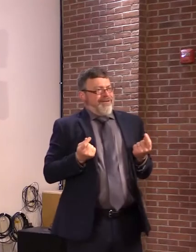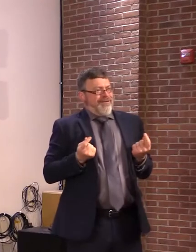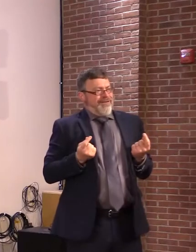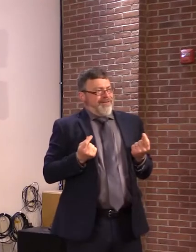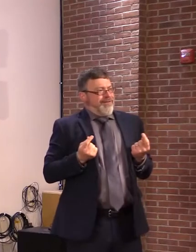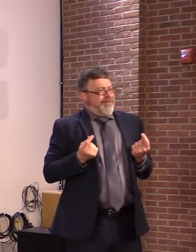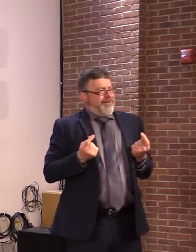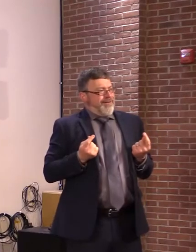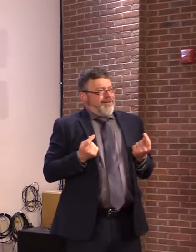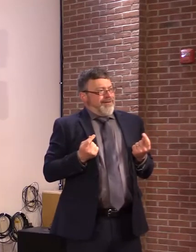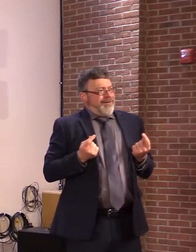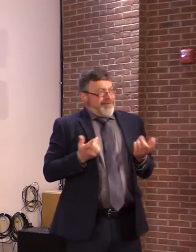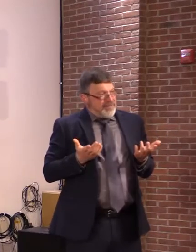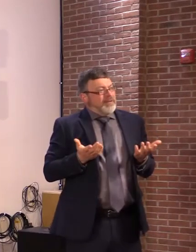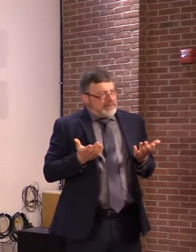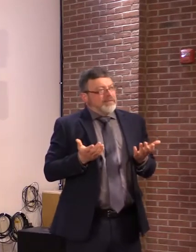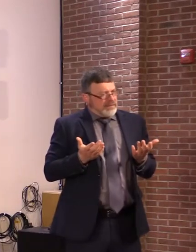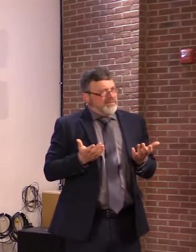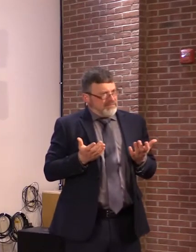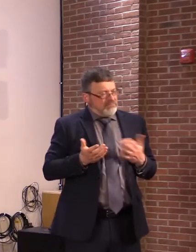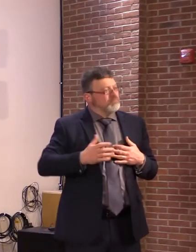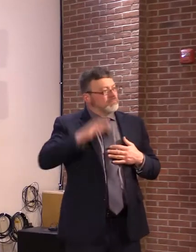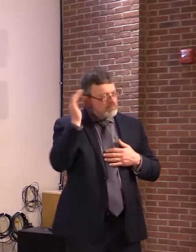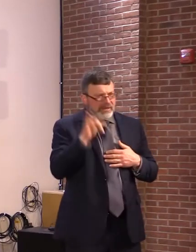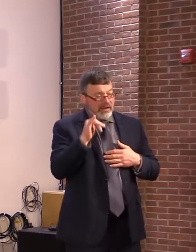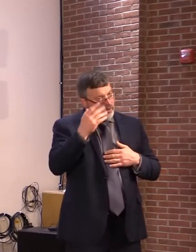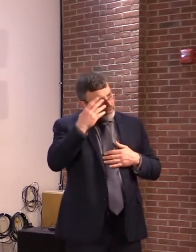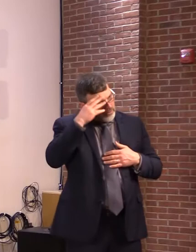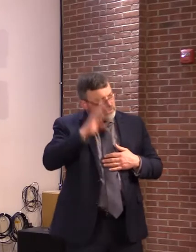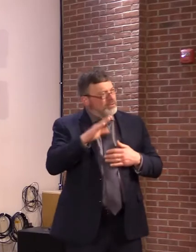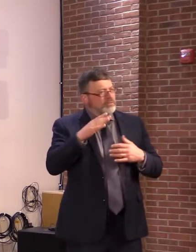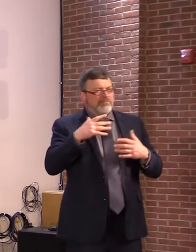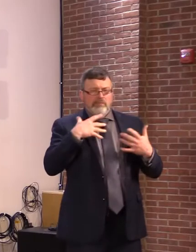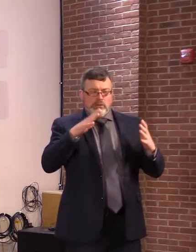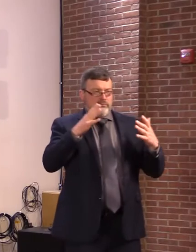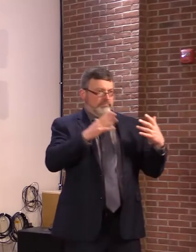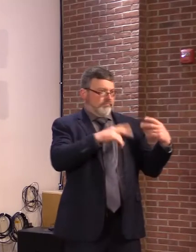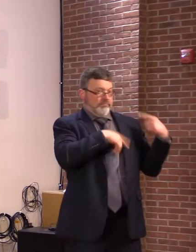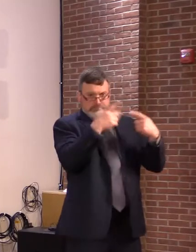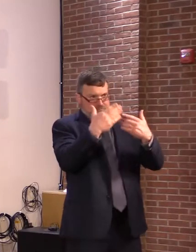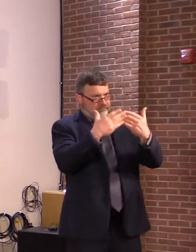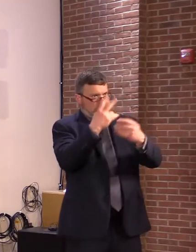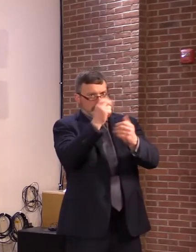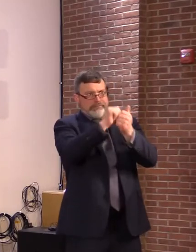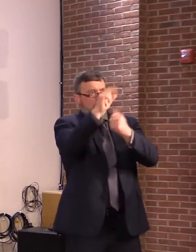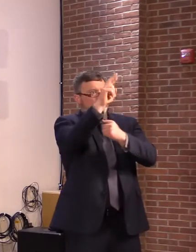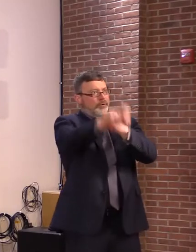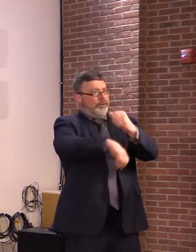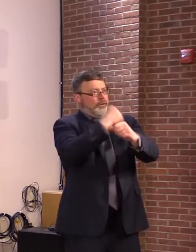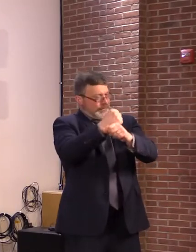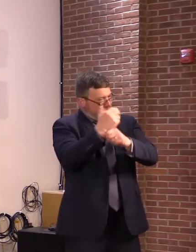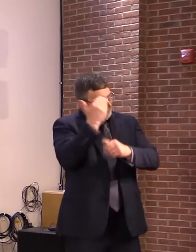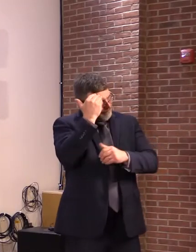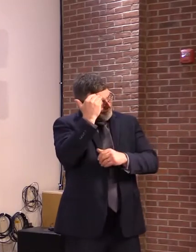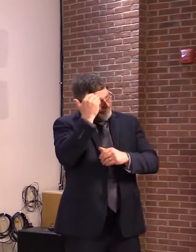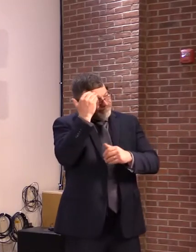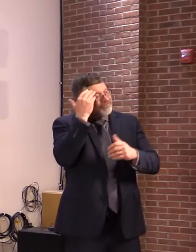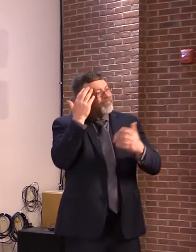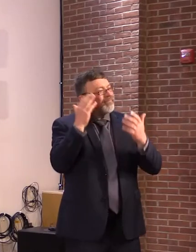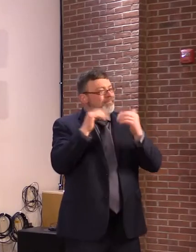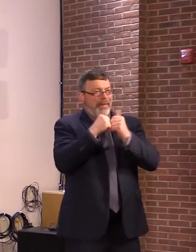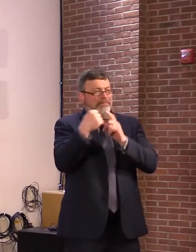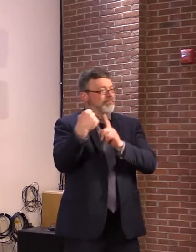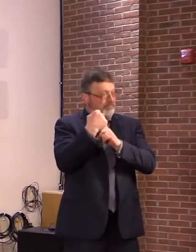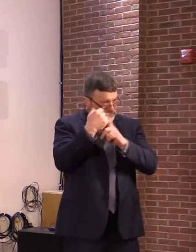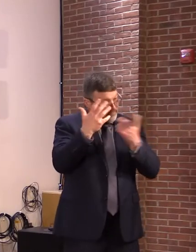experience are effective prevention steps. Such as wearing a high quality mask in indoor public spaces